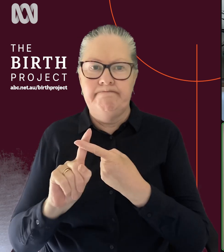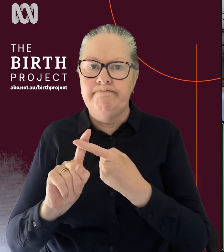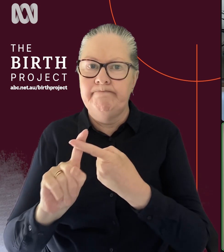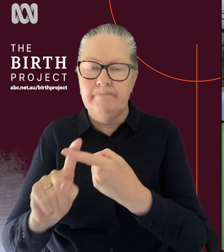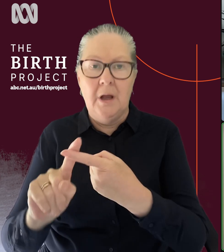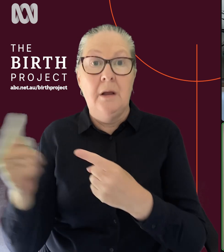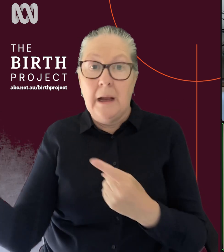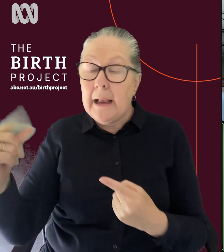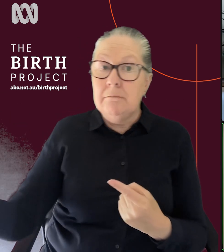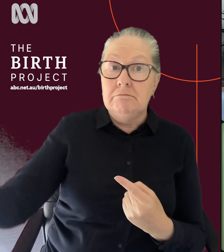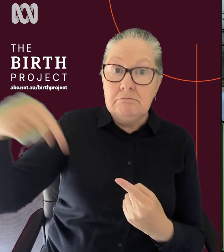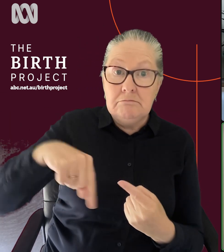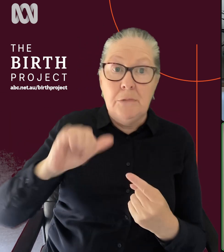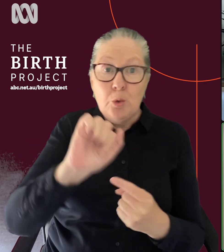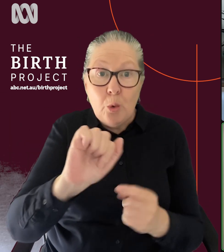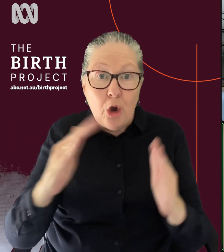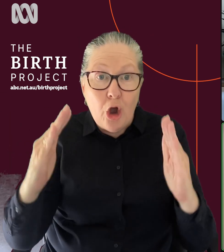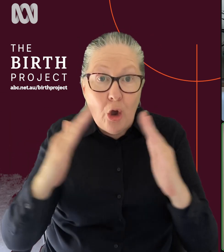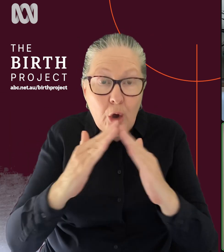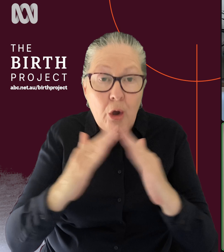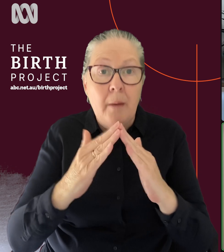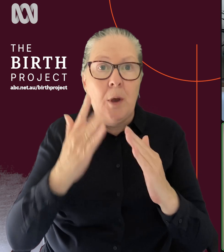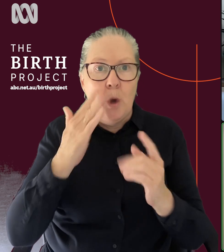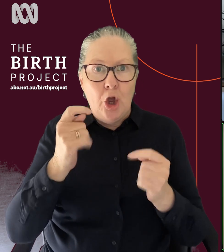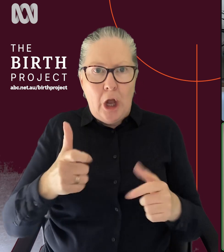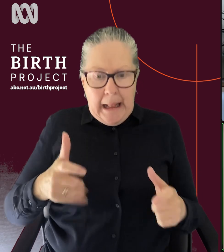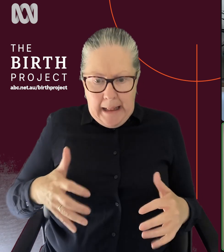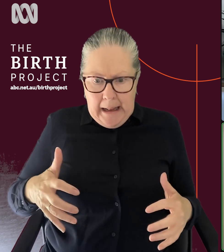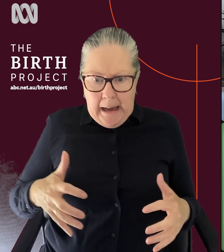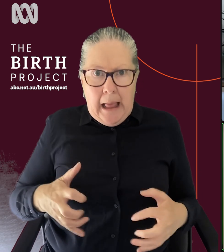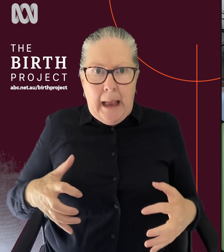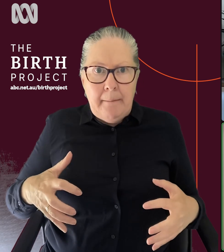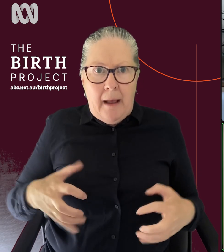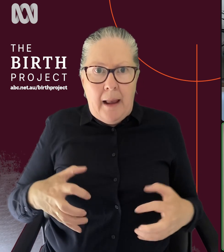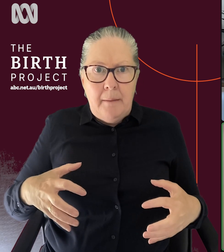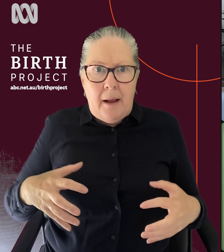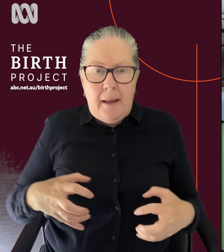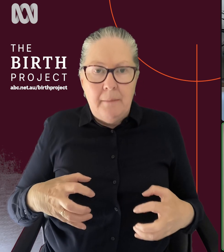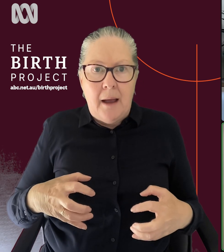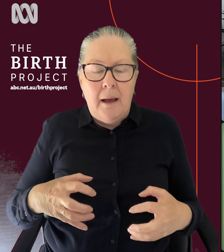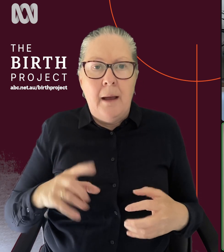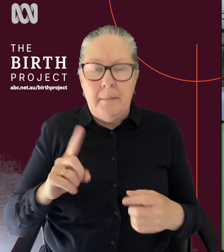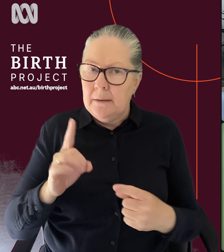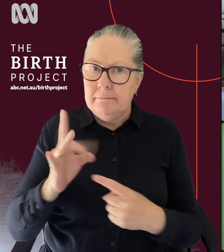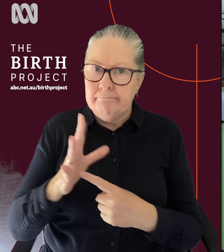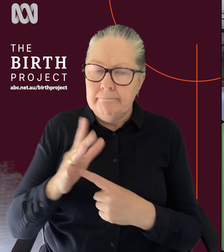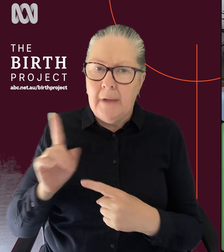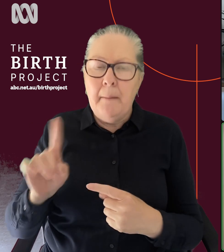support you in the early labor stages. And I think they're incredible. And we just need to note that they're not